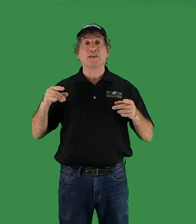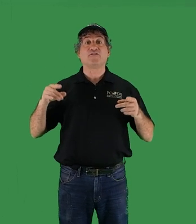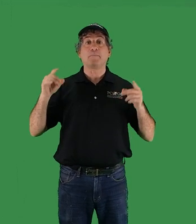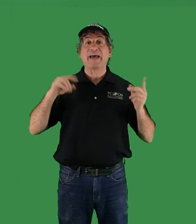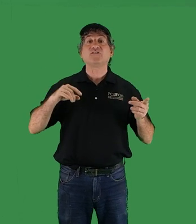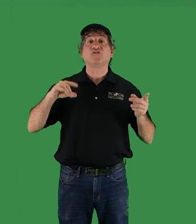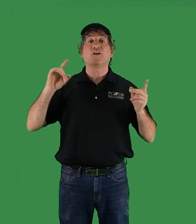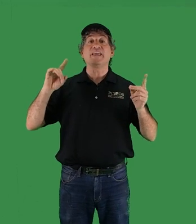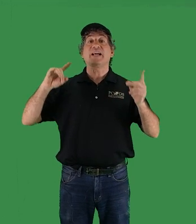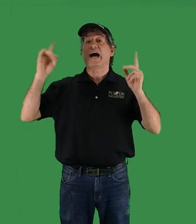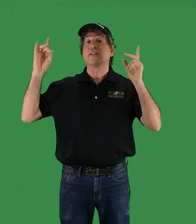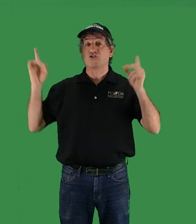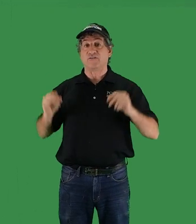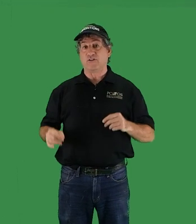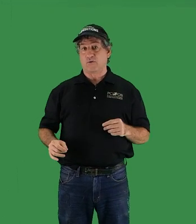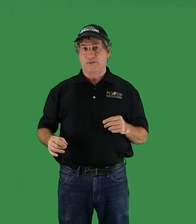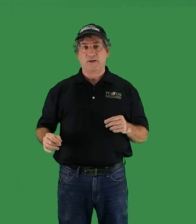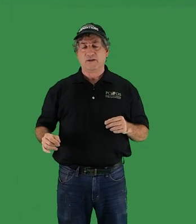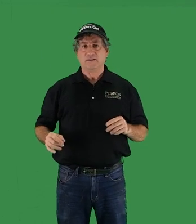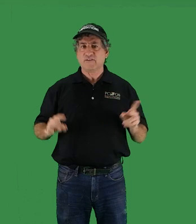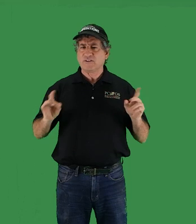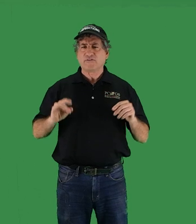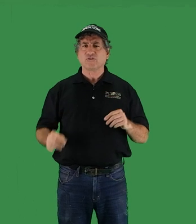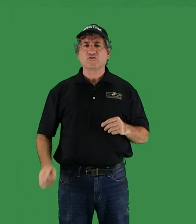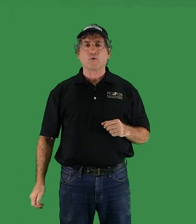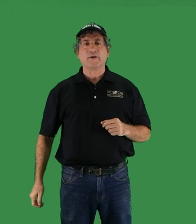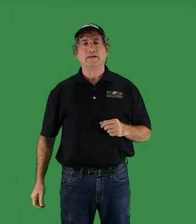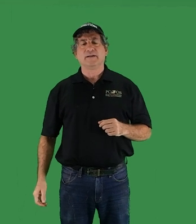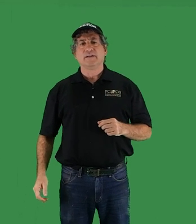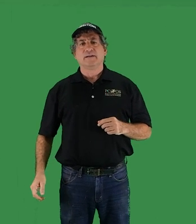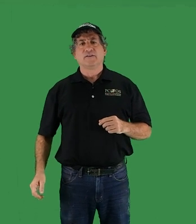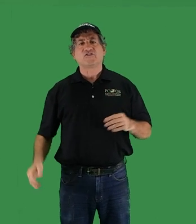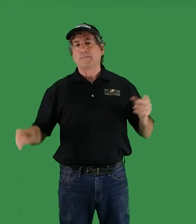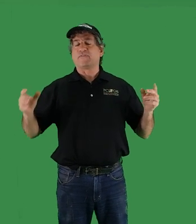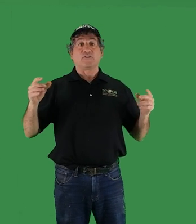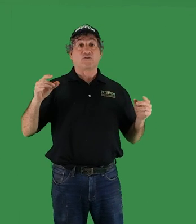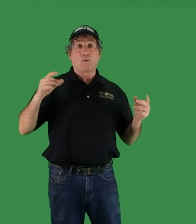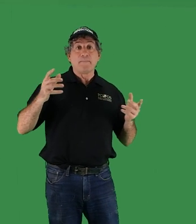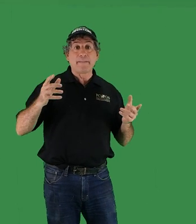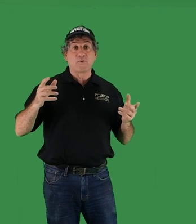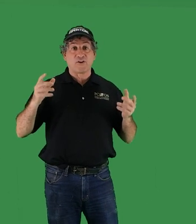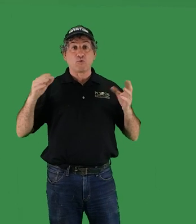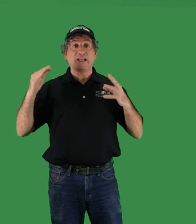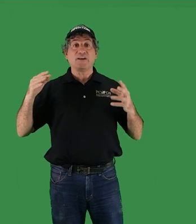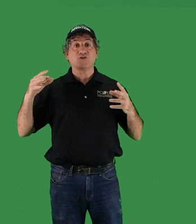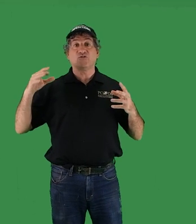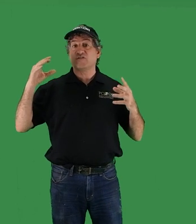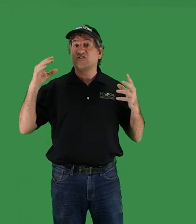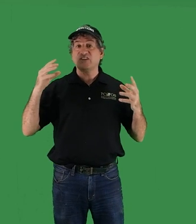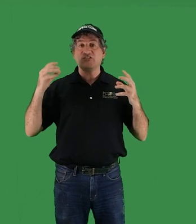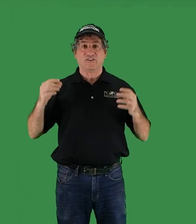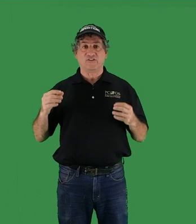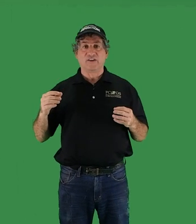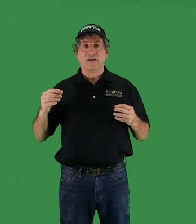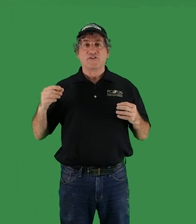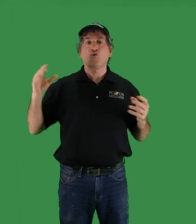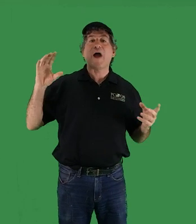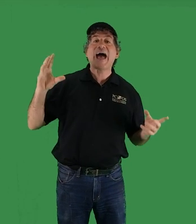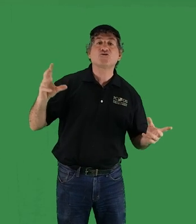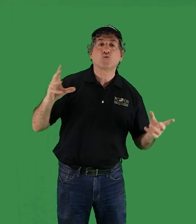live dependent on the ecology of the north, live a different story. Some of us remember the gradations of the seasons, the gradual